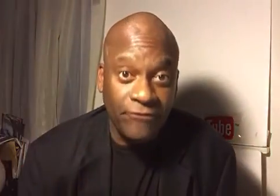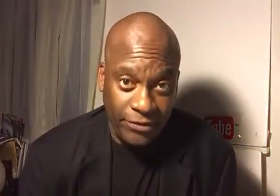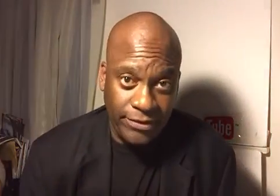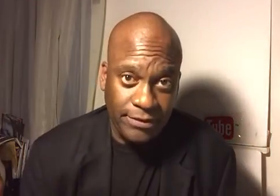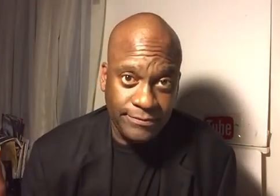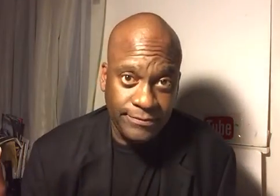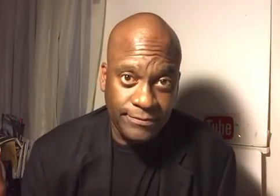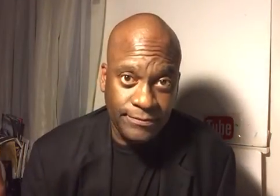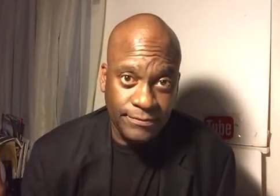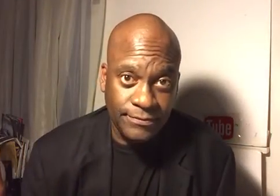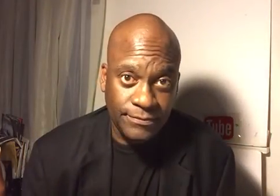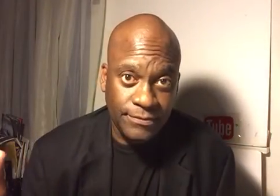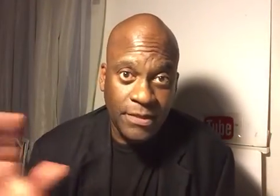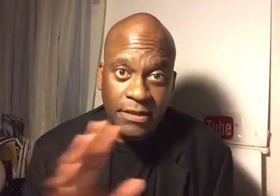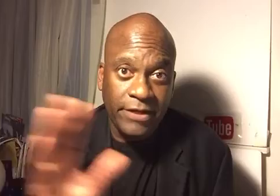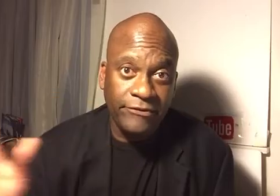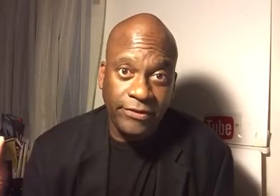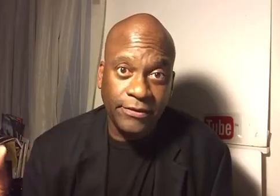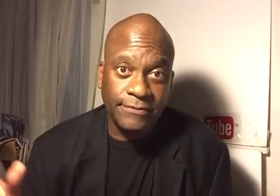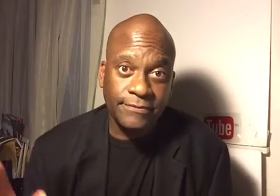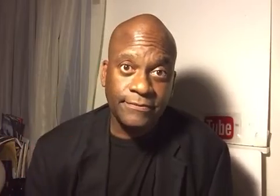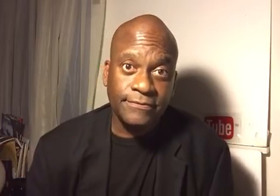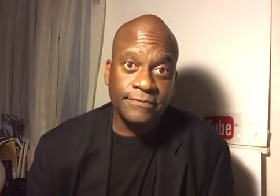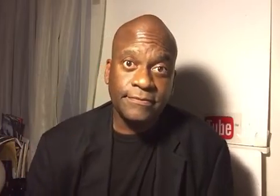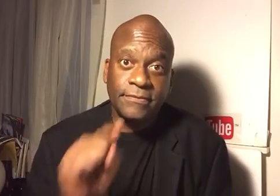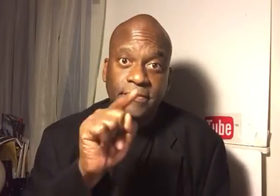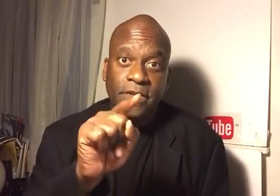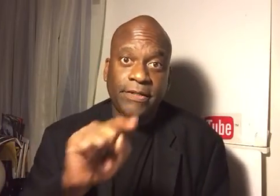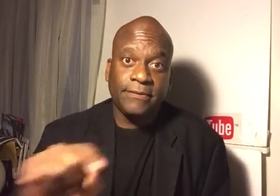Everything. Everything. Everything. All right.